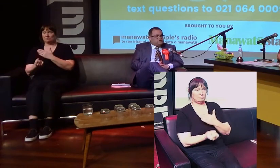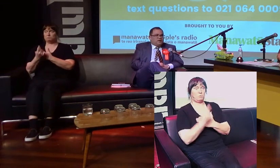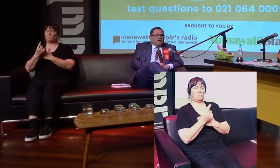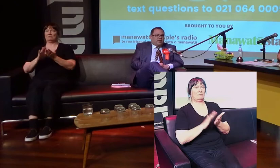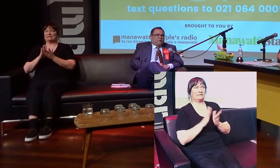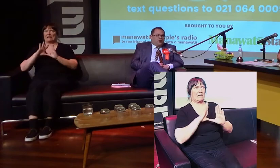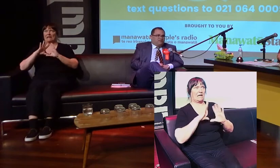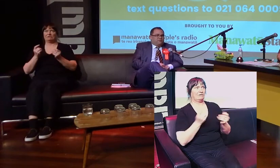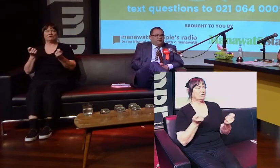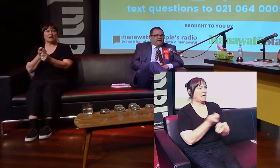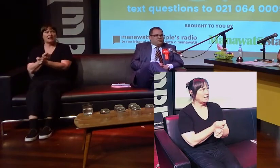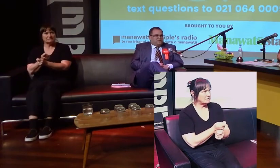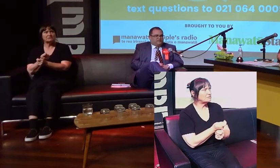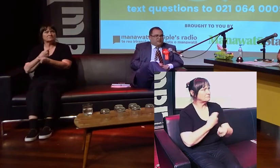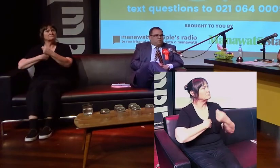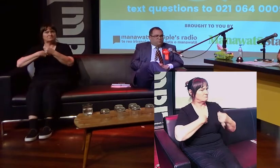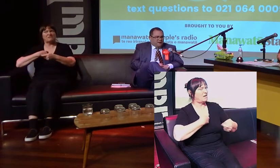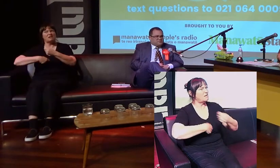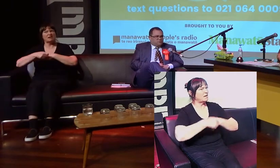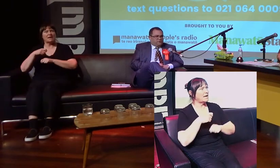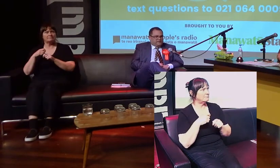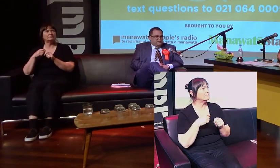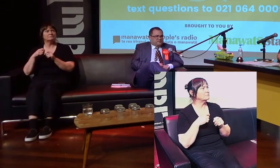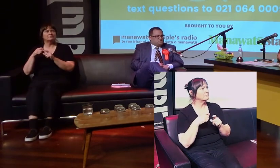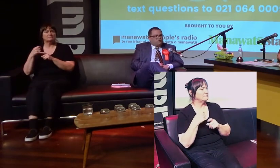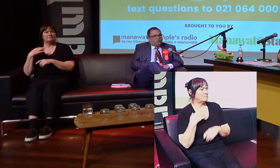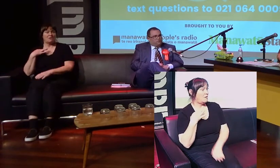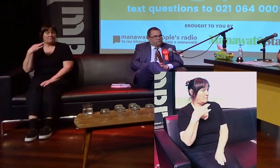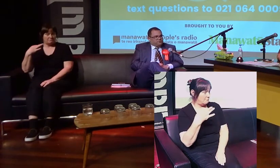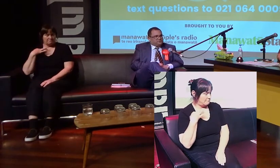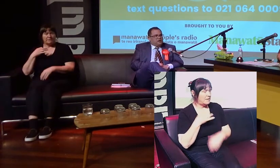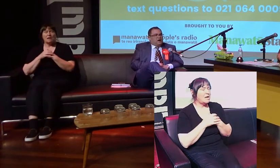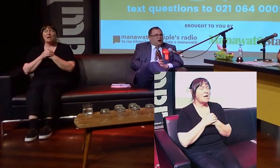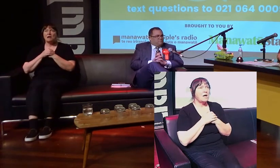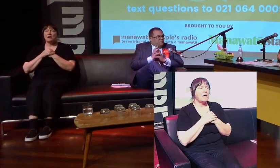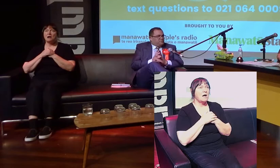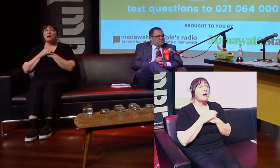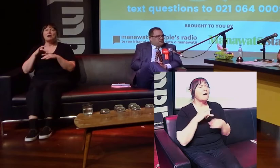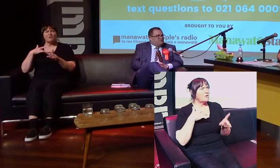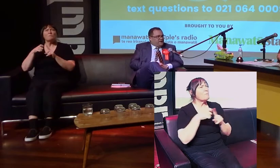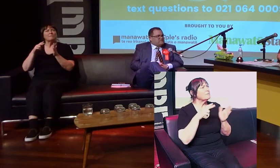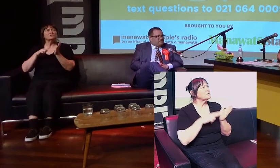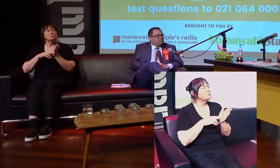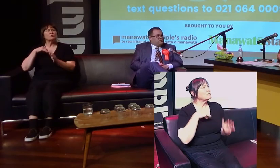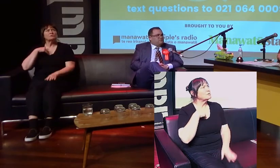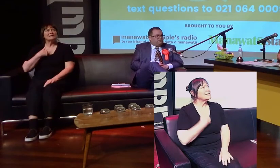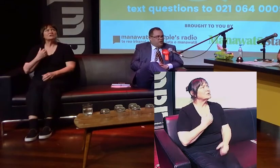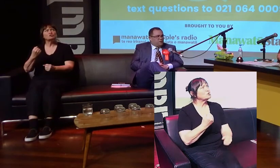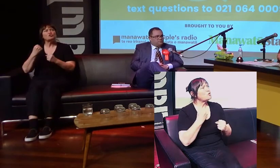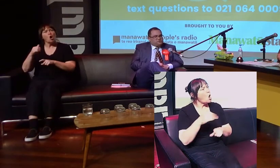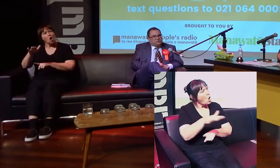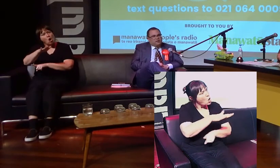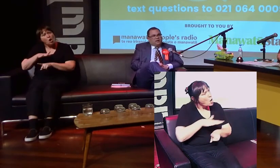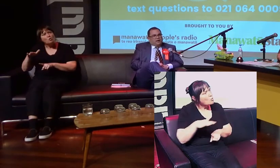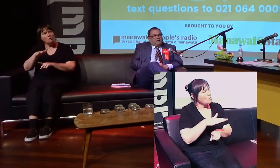changed. I think, actually, that what Palmerston North needs is a strong local voice. I'm putting myself as that option, the